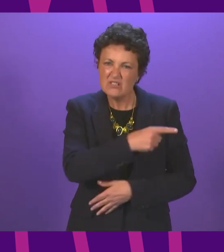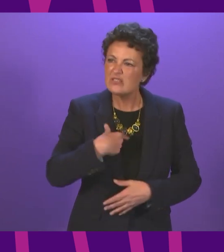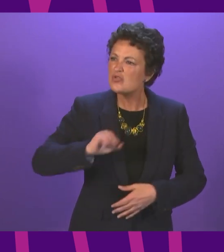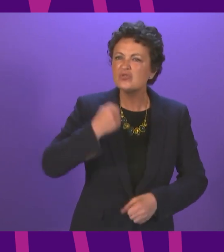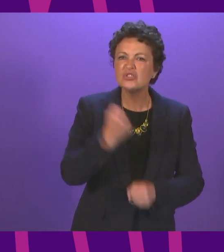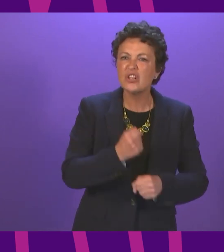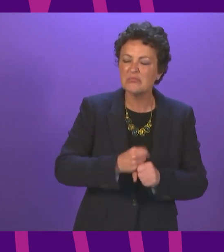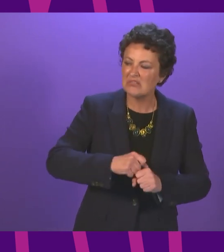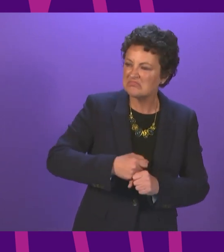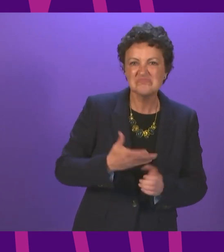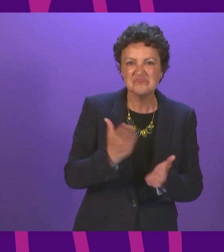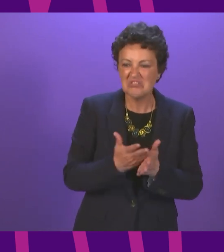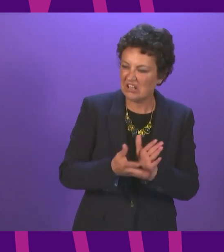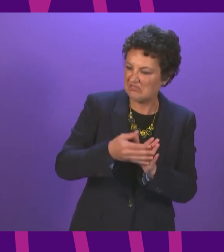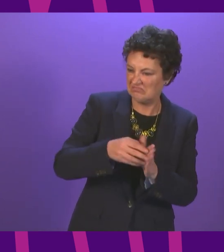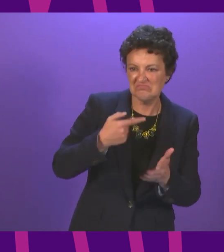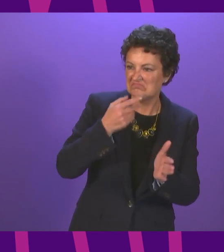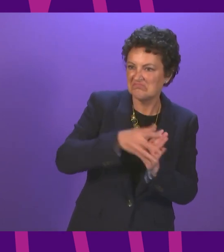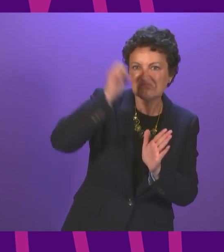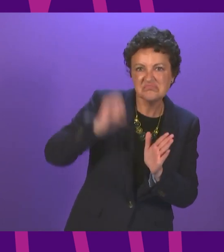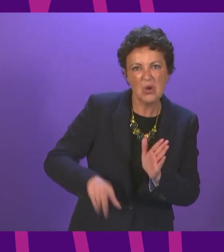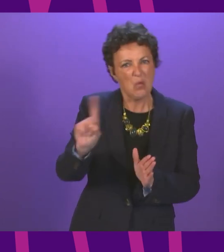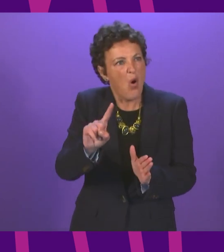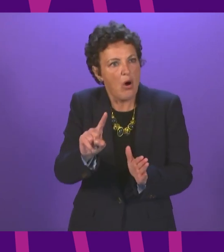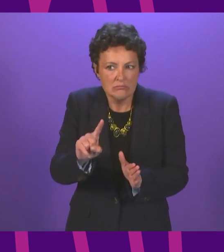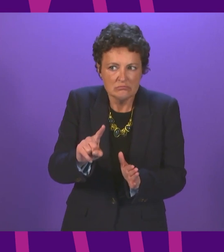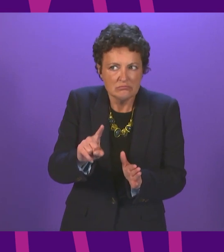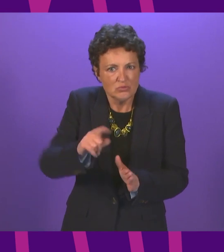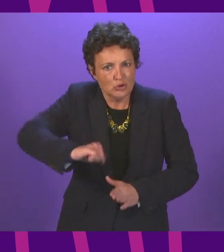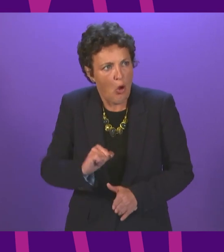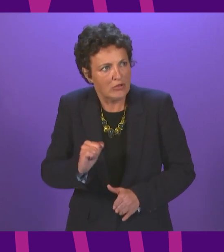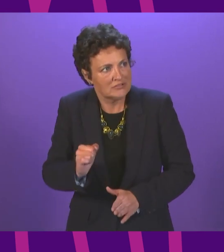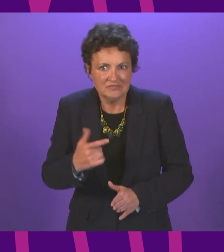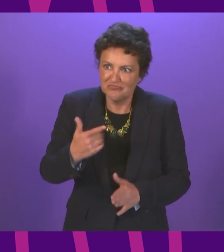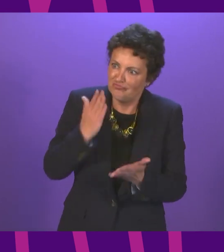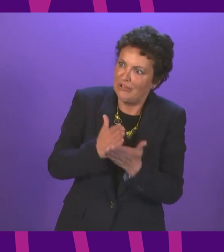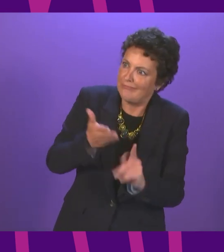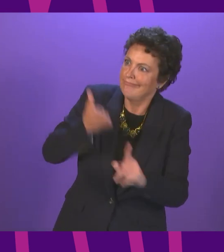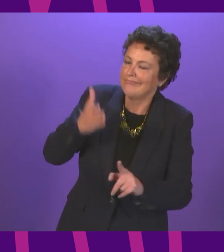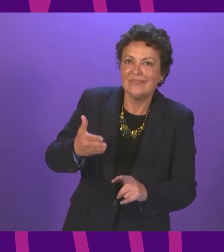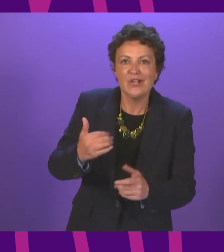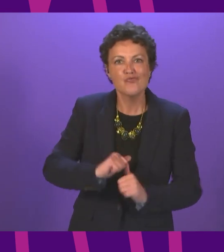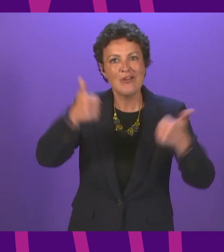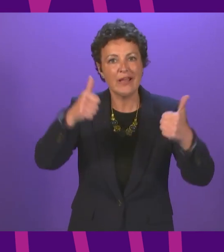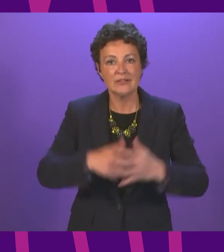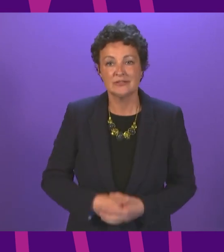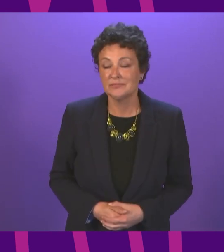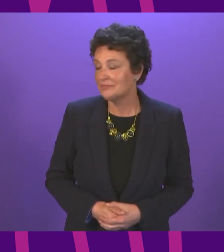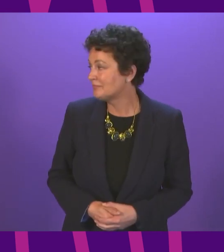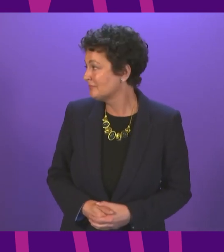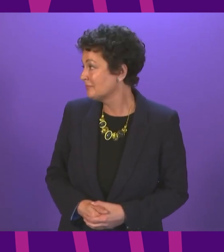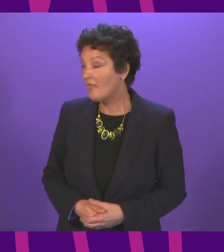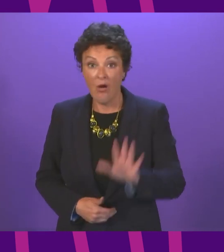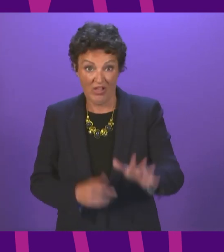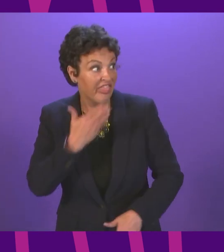things that made Scotland's schools great? First Minister. Well, I am glad we finally got an admission from Douglas Ross that